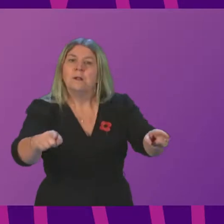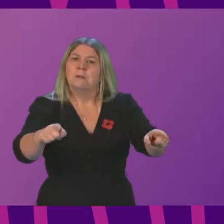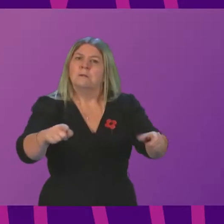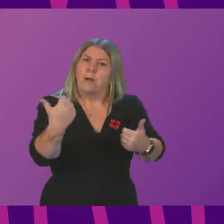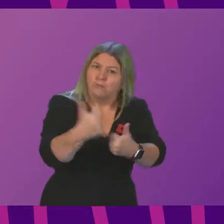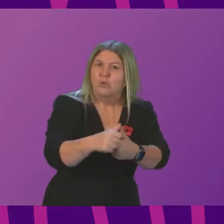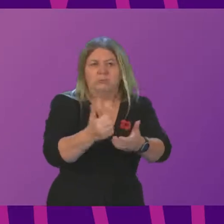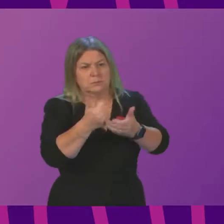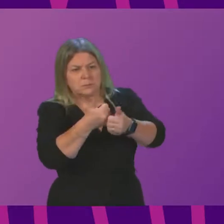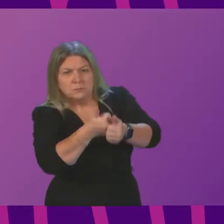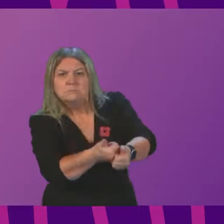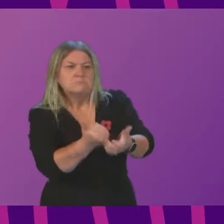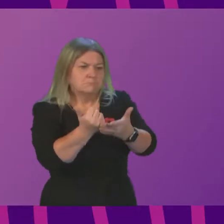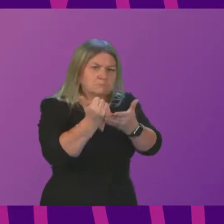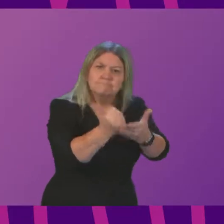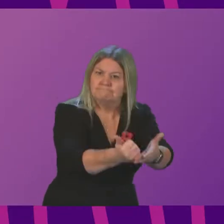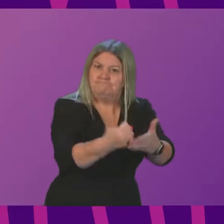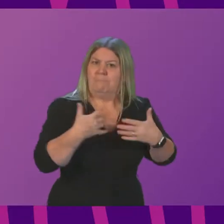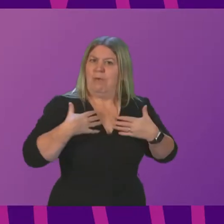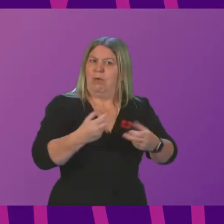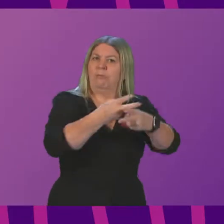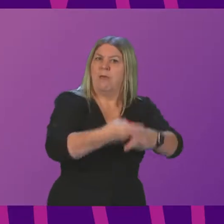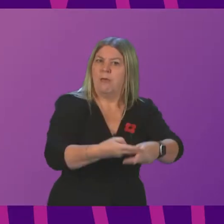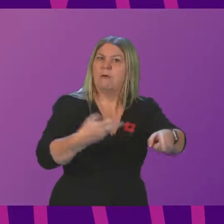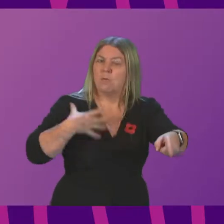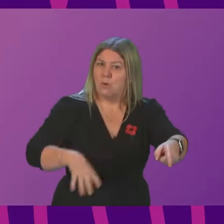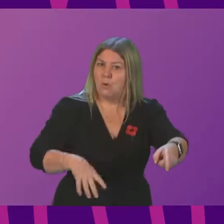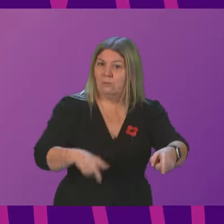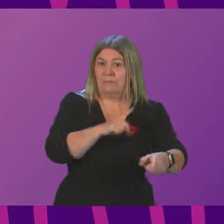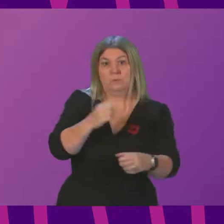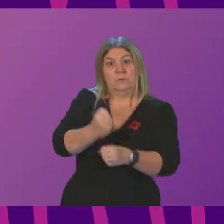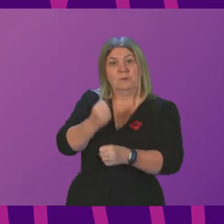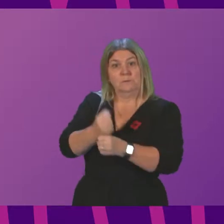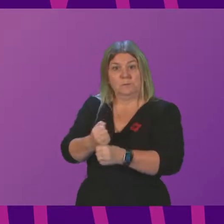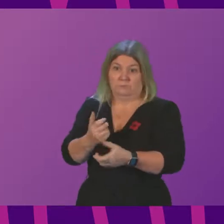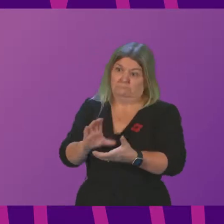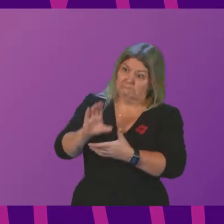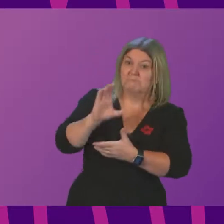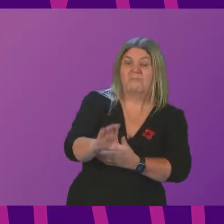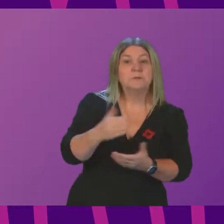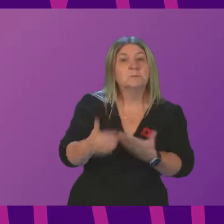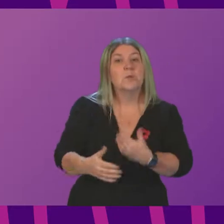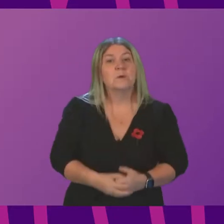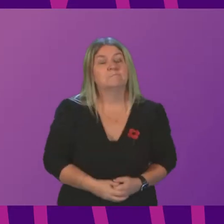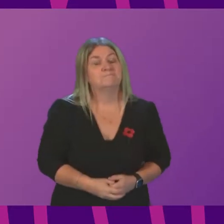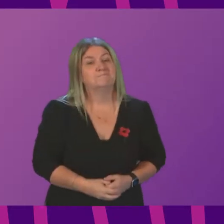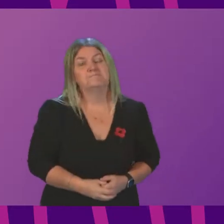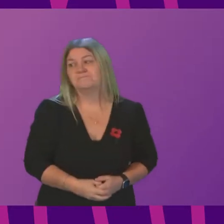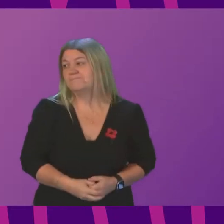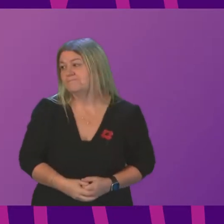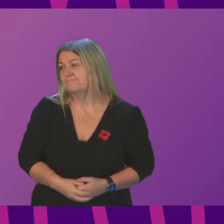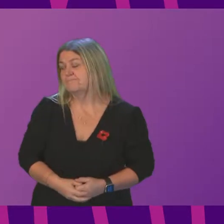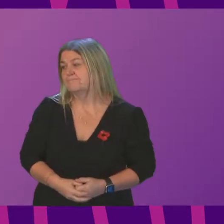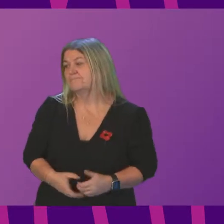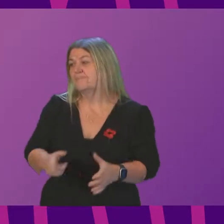circumstances and that is the focus of the investments the Government is making. Mr Sarwar. Given that answer from the Deputy First Minister, you can